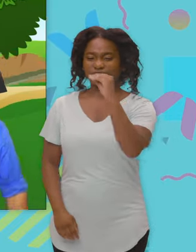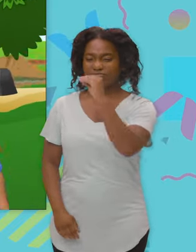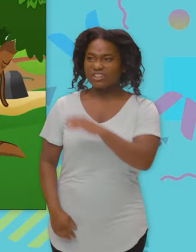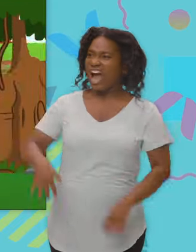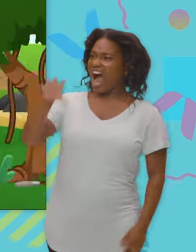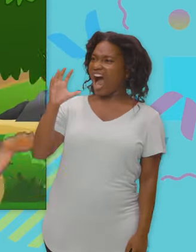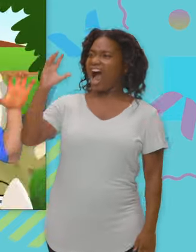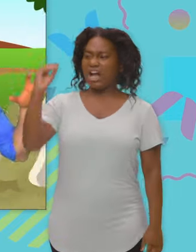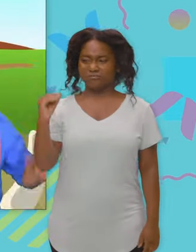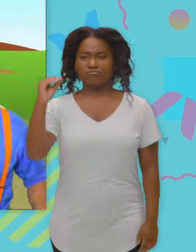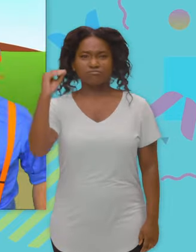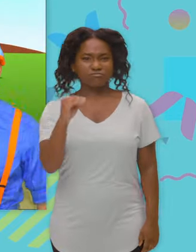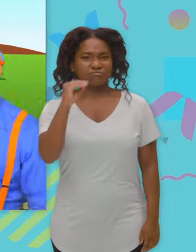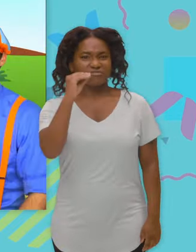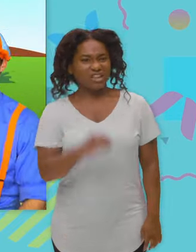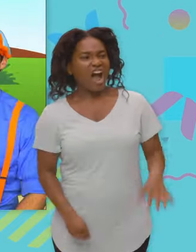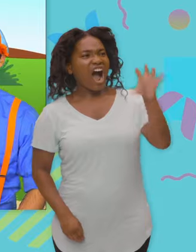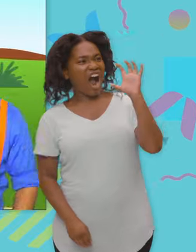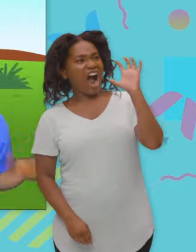Dinosaur, roar! Dinosaur, roar!